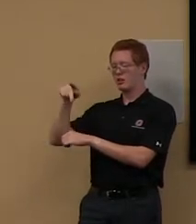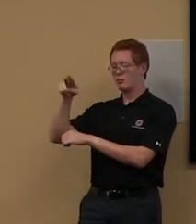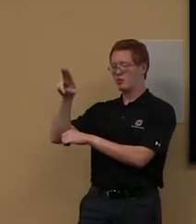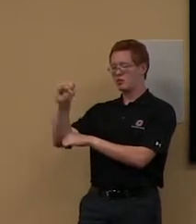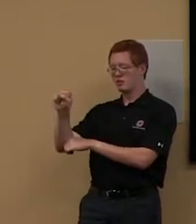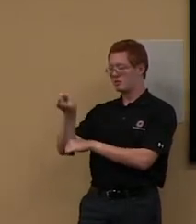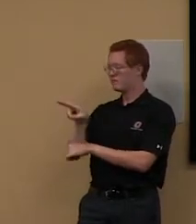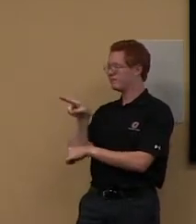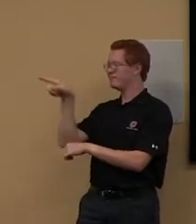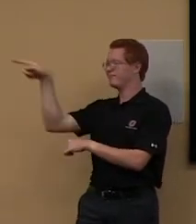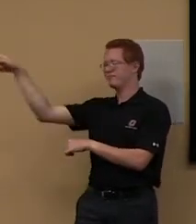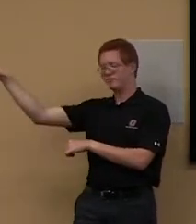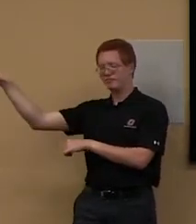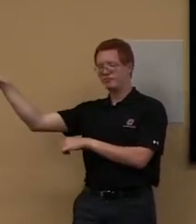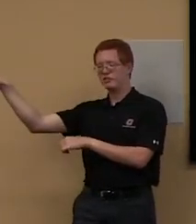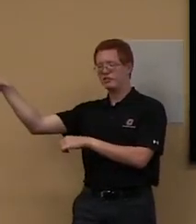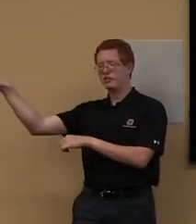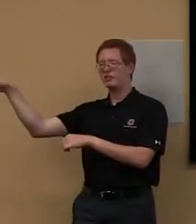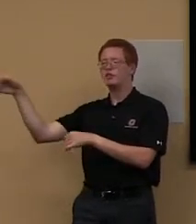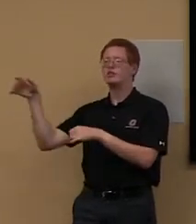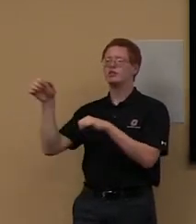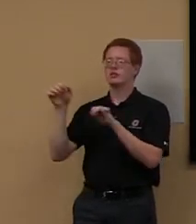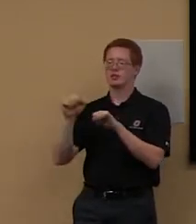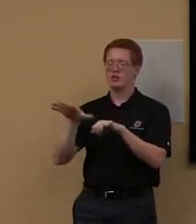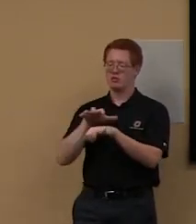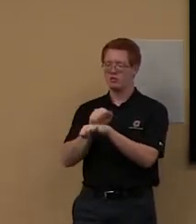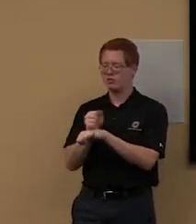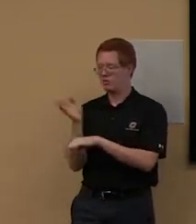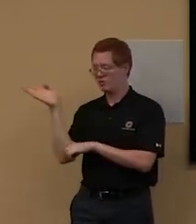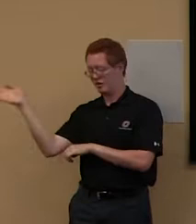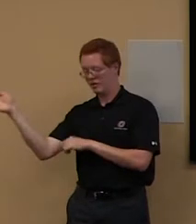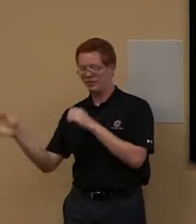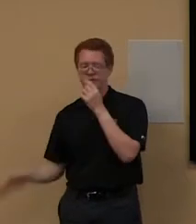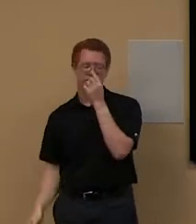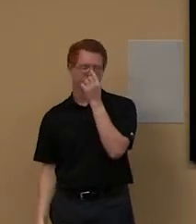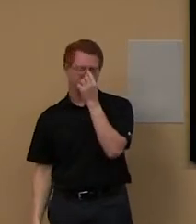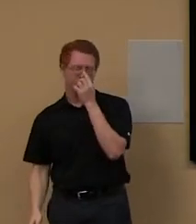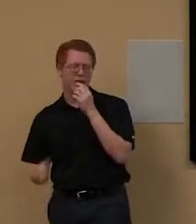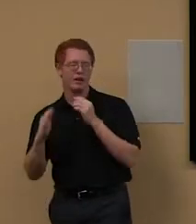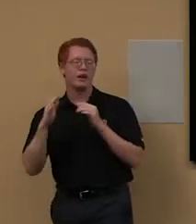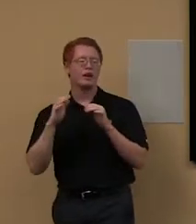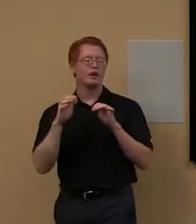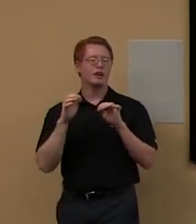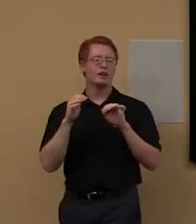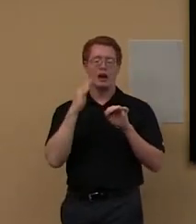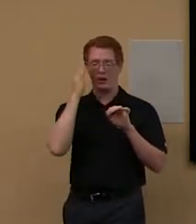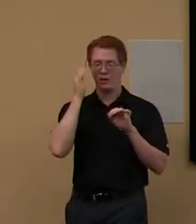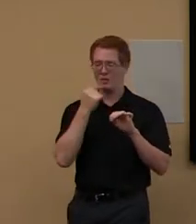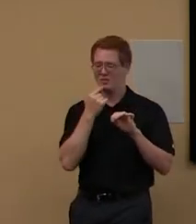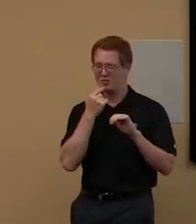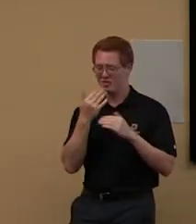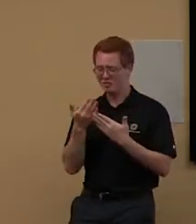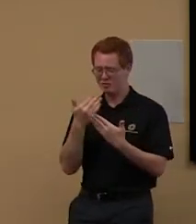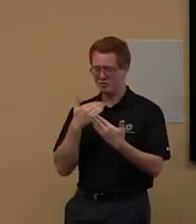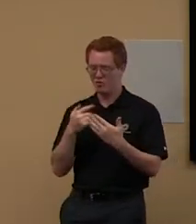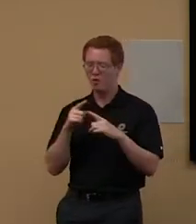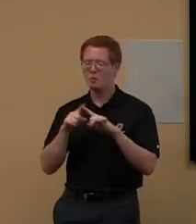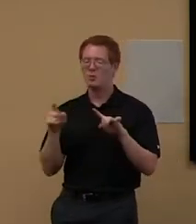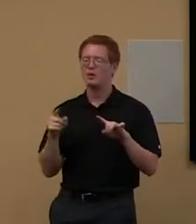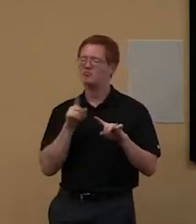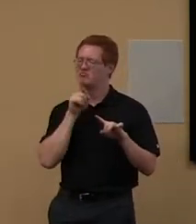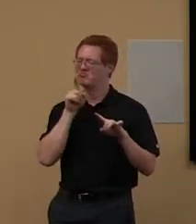And, um, one thing that I want to tell you is, you know, you can really, I know I said this before, but you can really come in at any stage of your